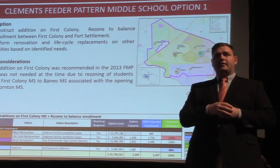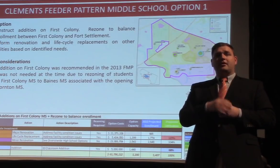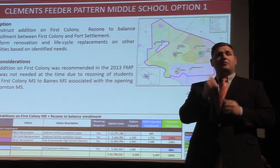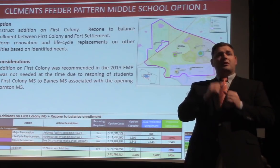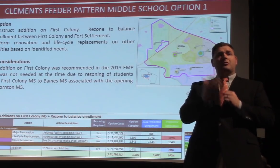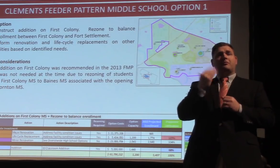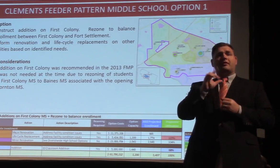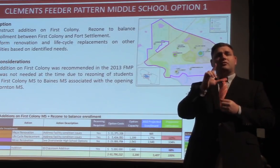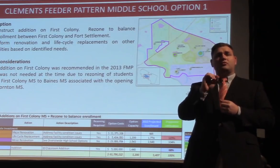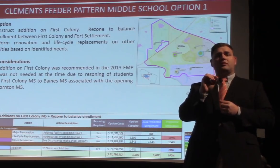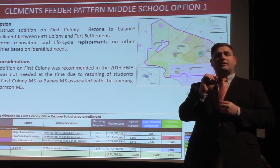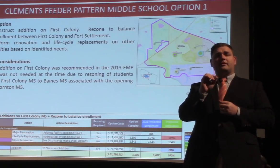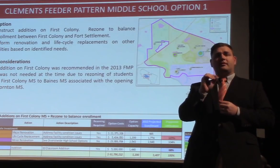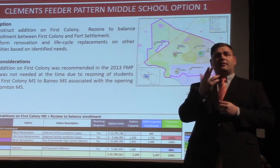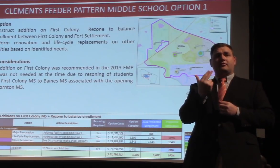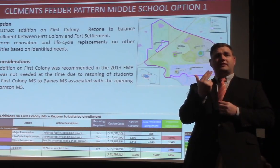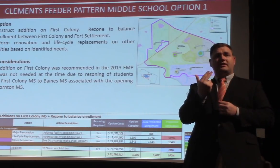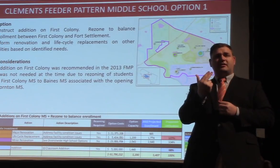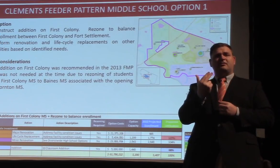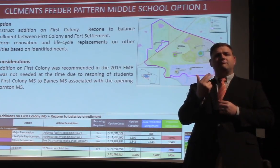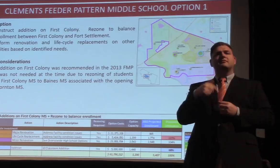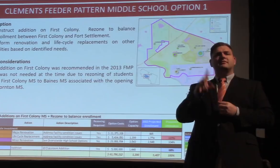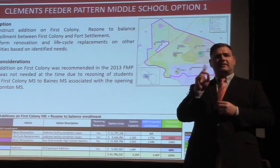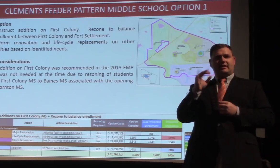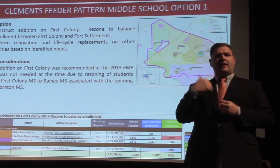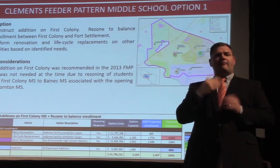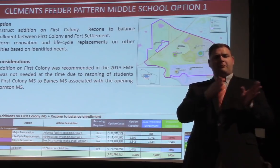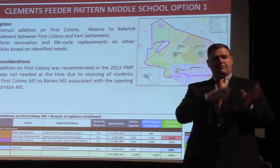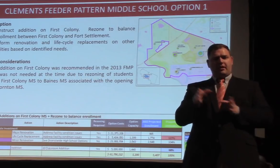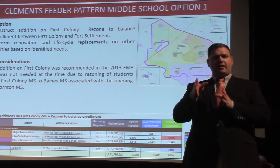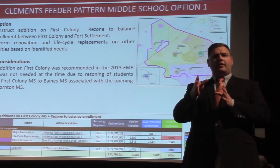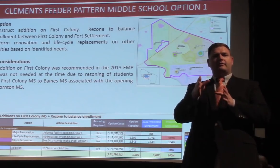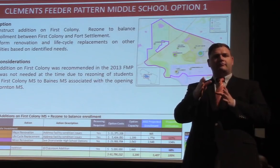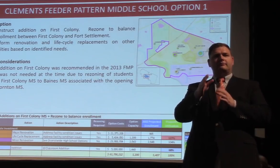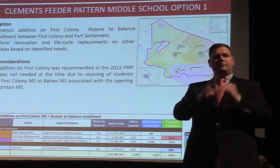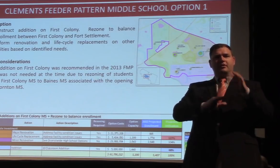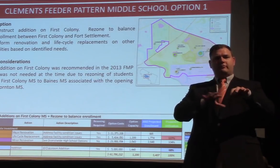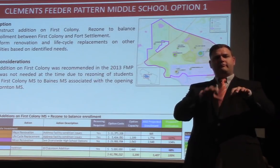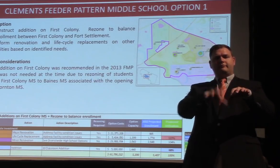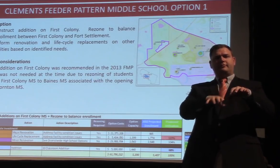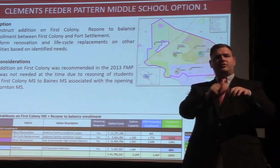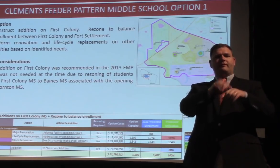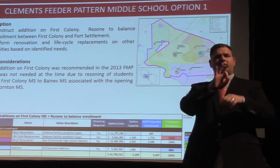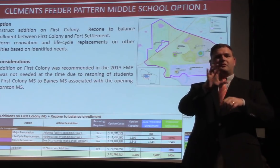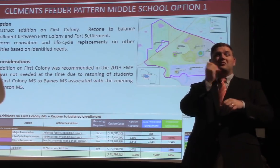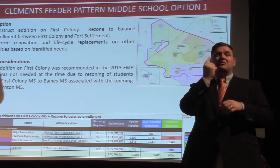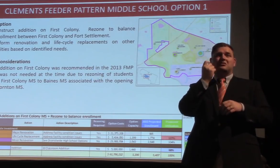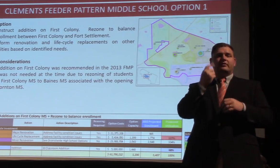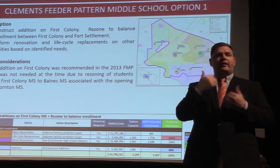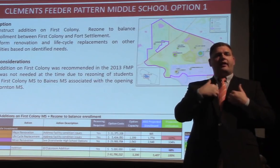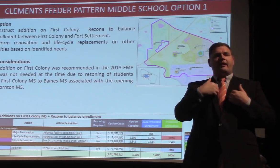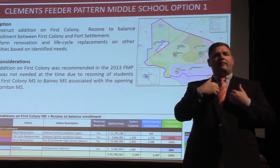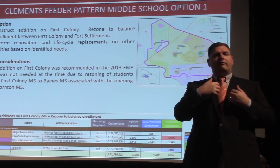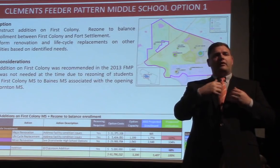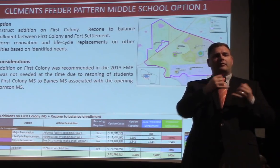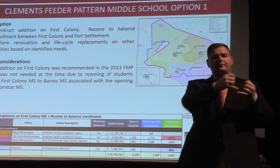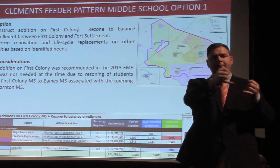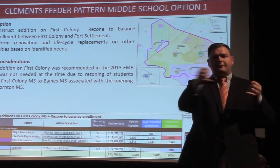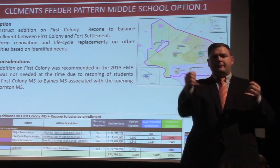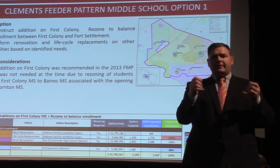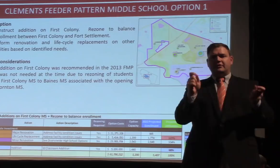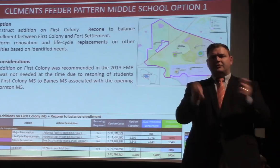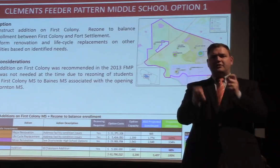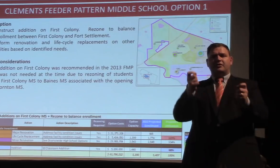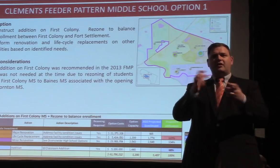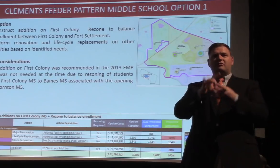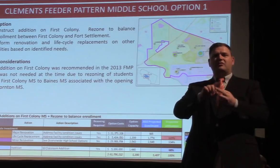plan, there was an addition that was planned for First Colony, but it wasn't needed because of the rezoning process that established boundaries for Baines